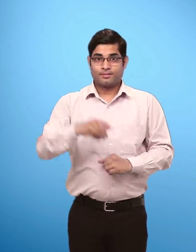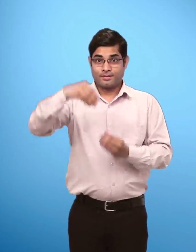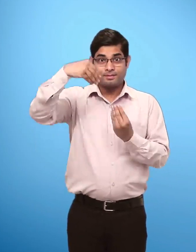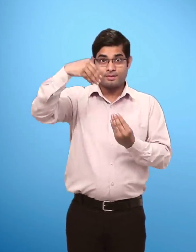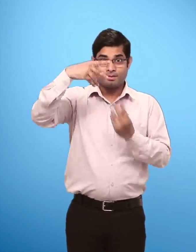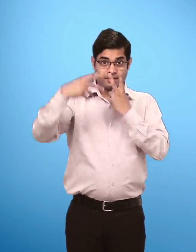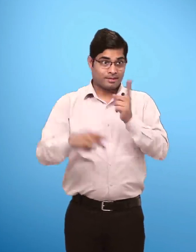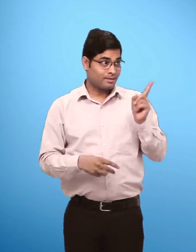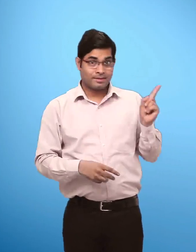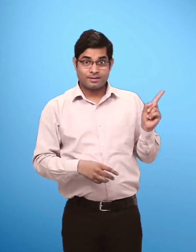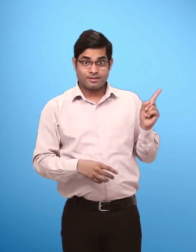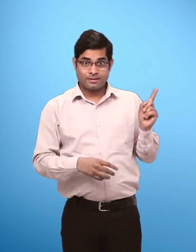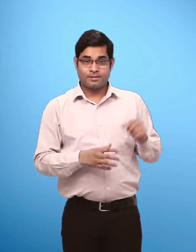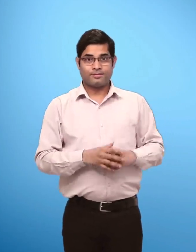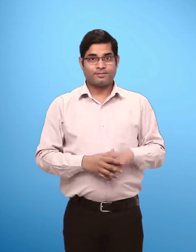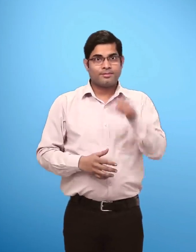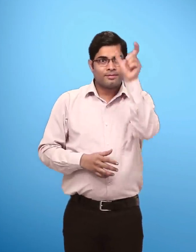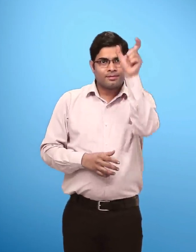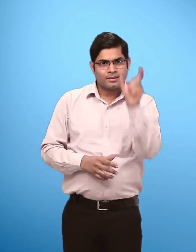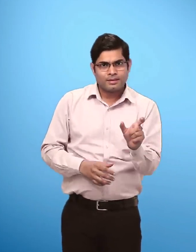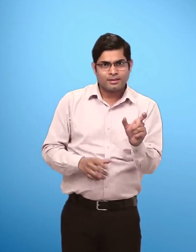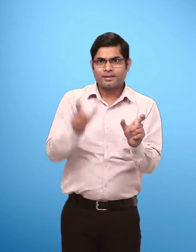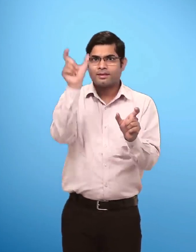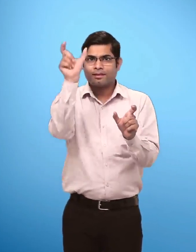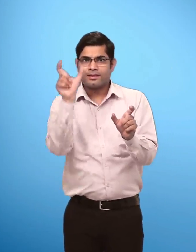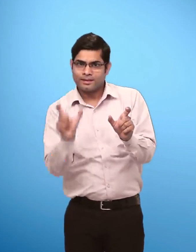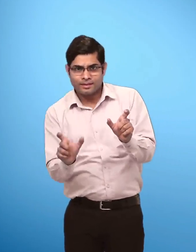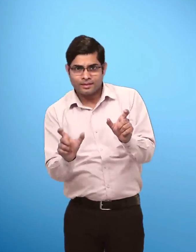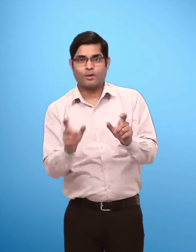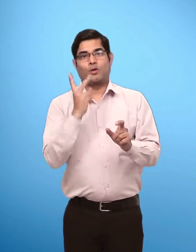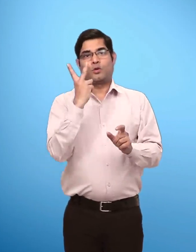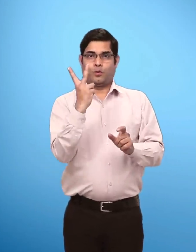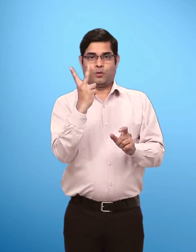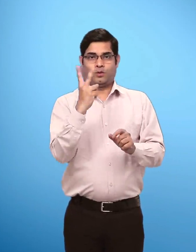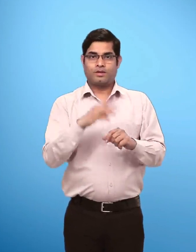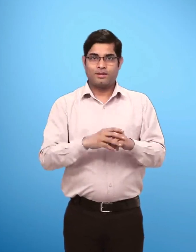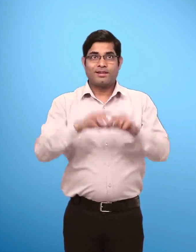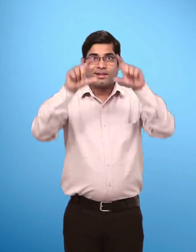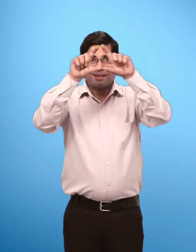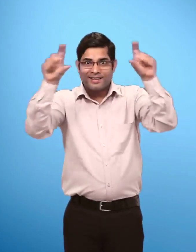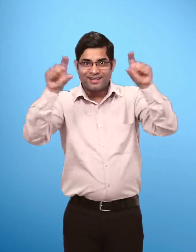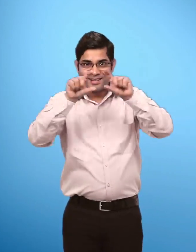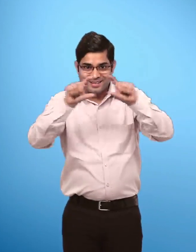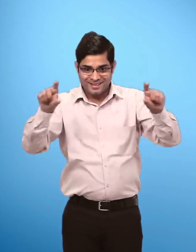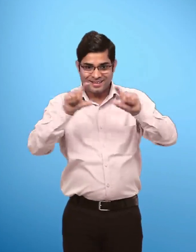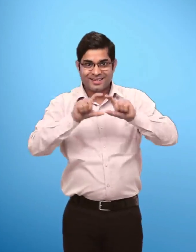This page is divided into 2 columns and 5 rows